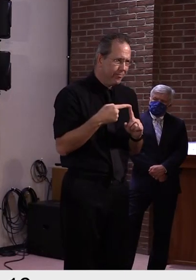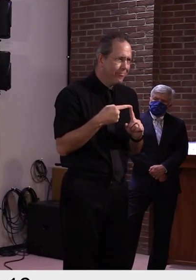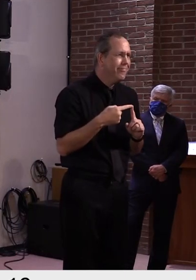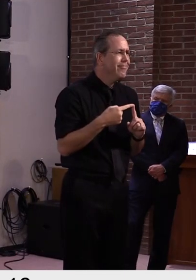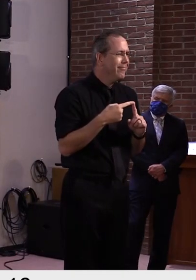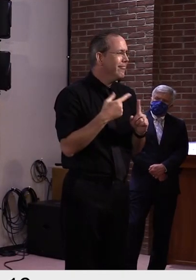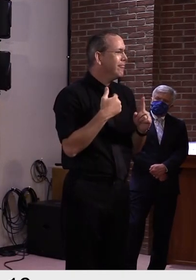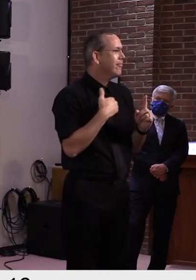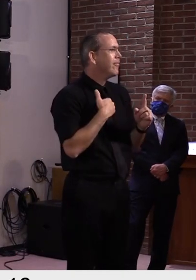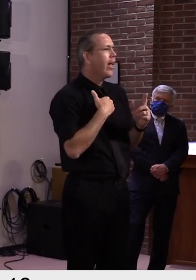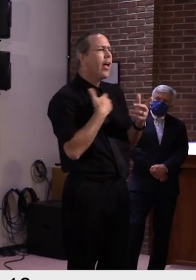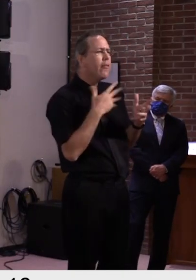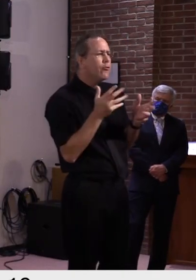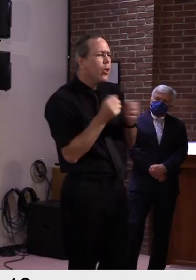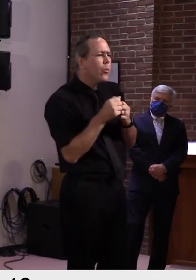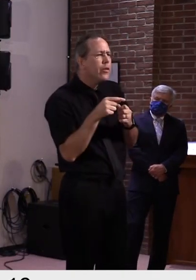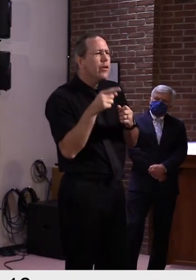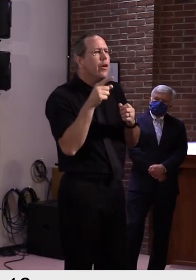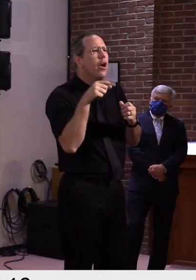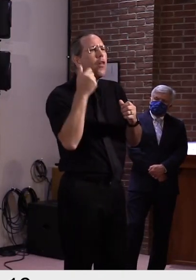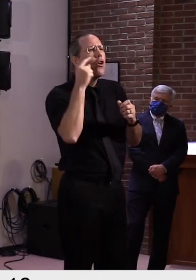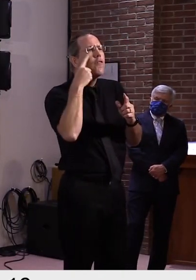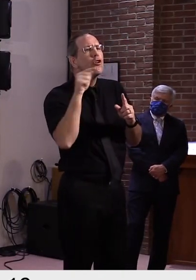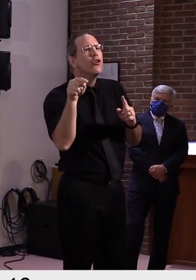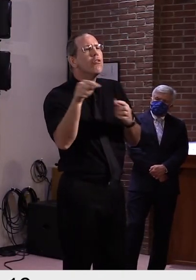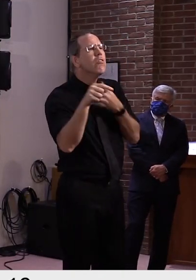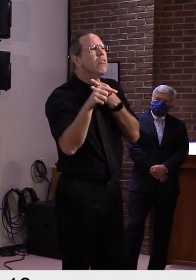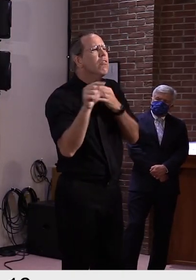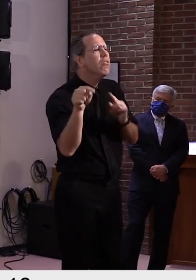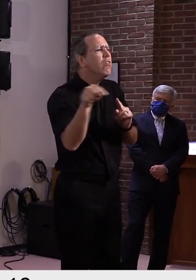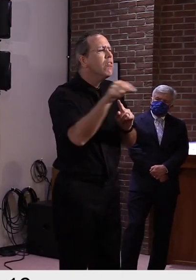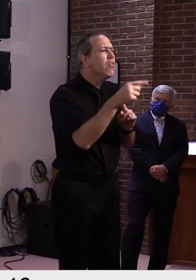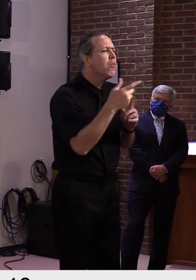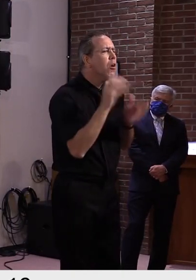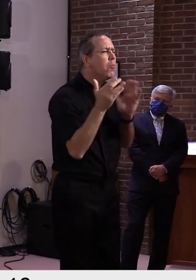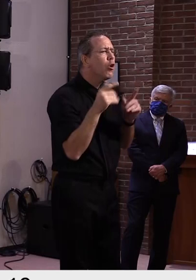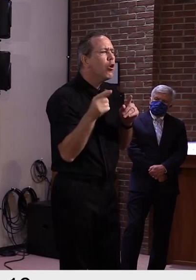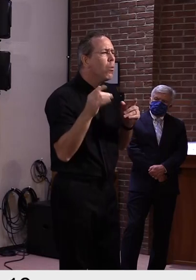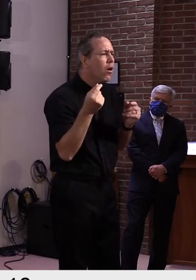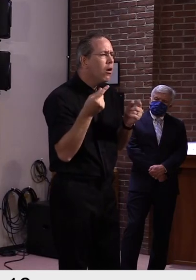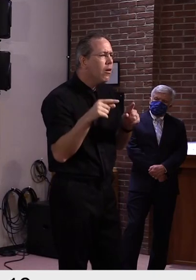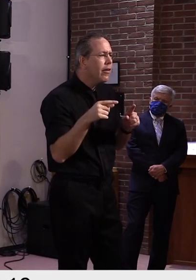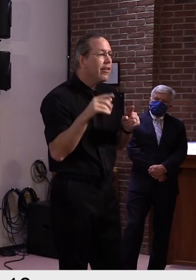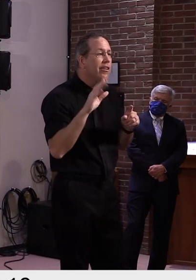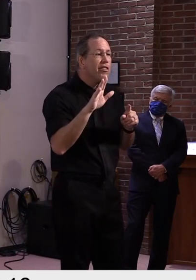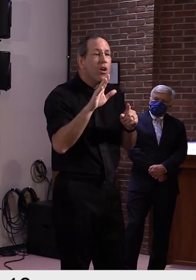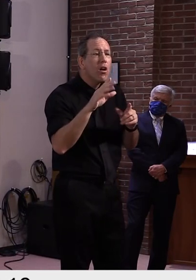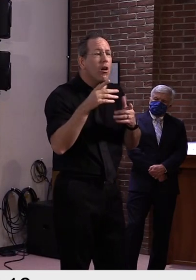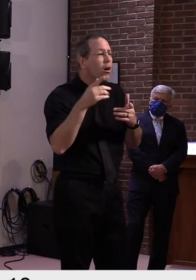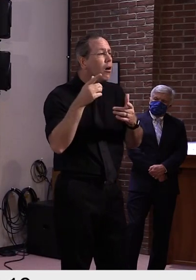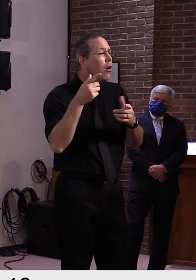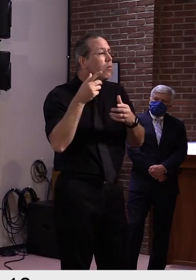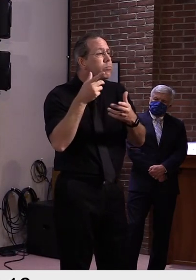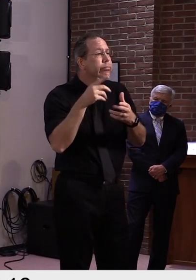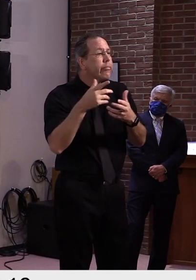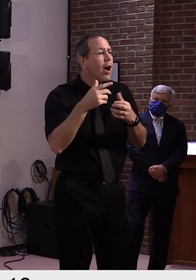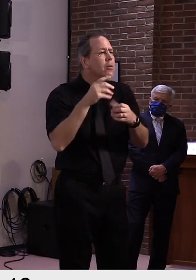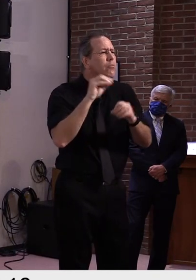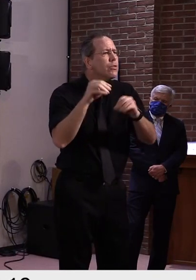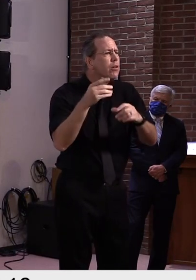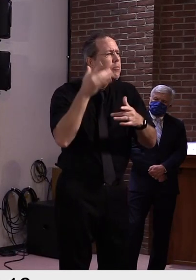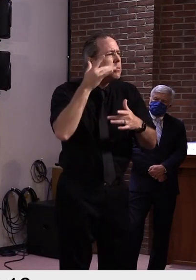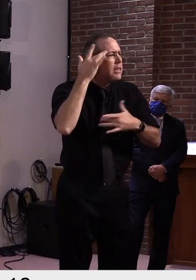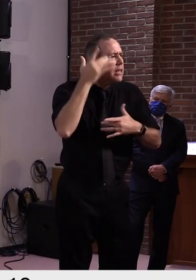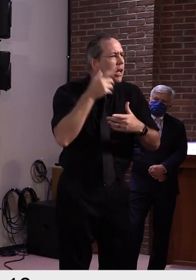where some of them have 10, 20% positivity rates and we're under one